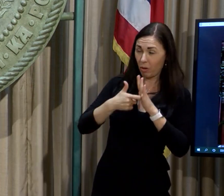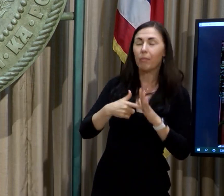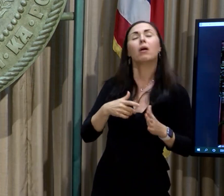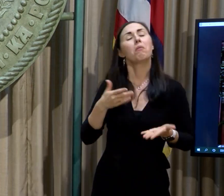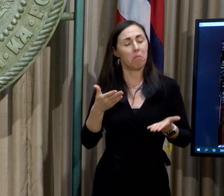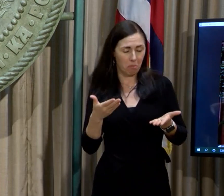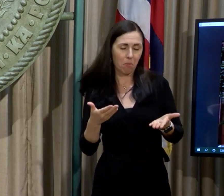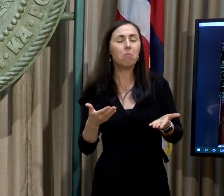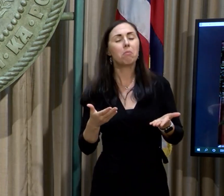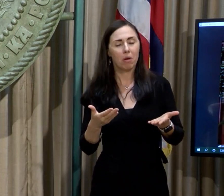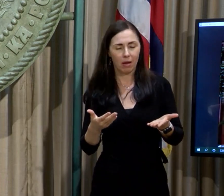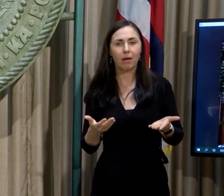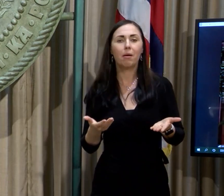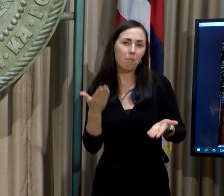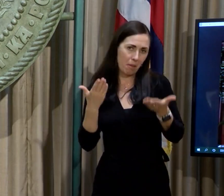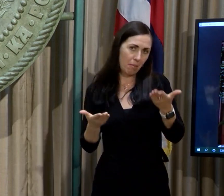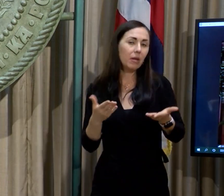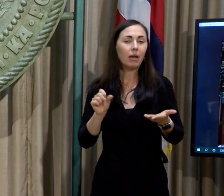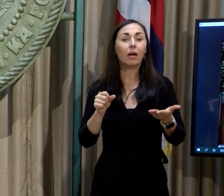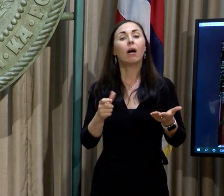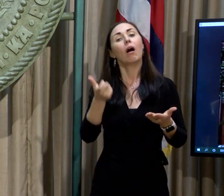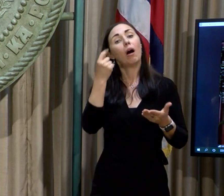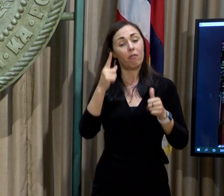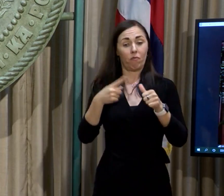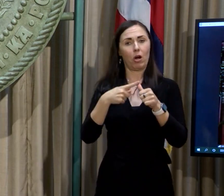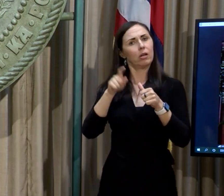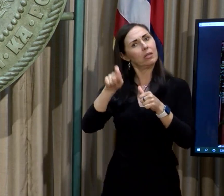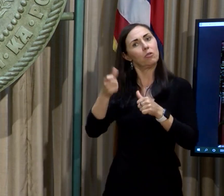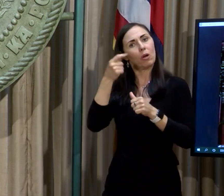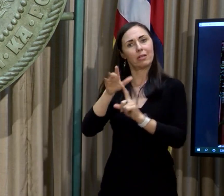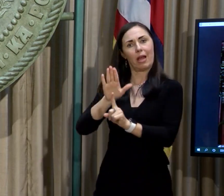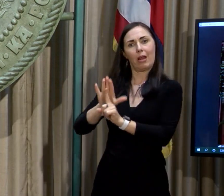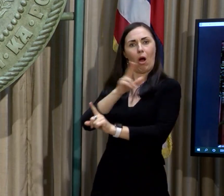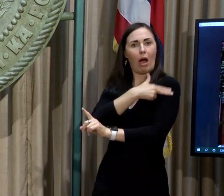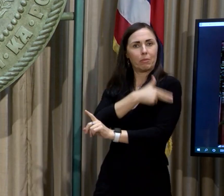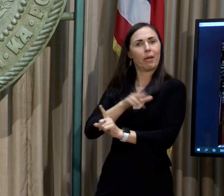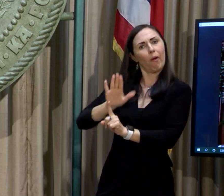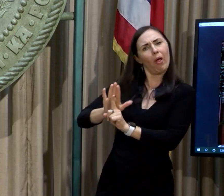you know, we're working to understand what the needs are